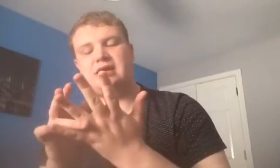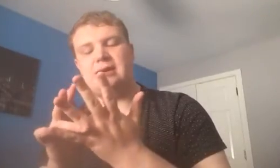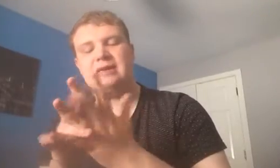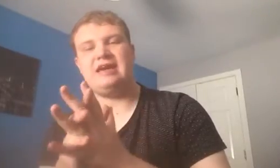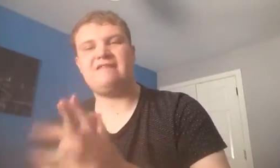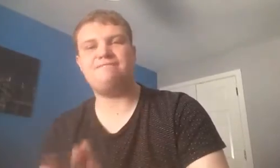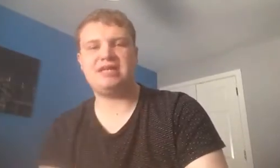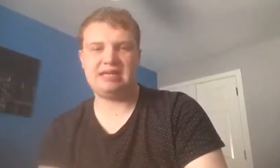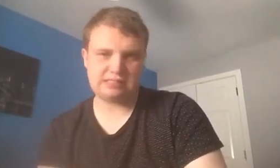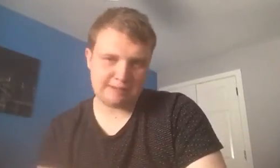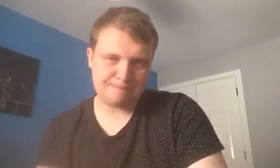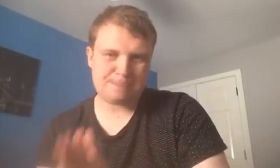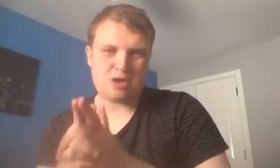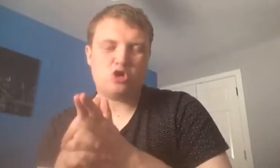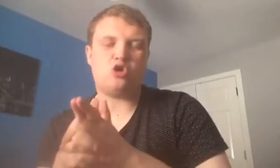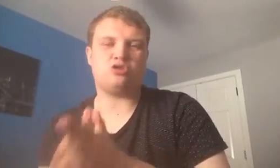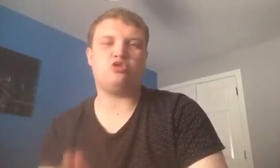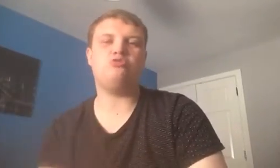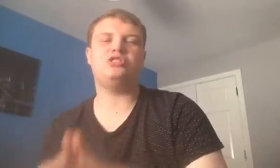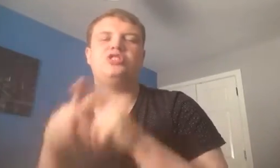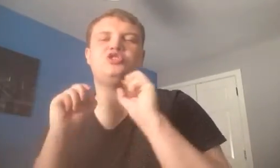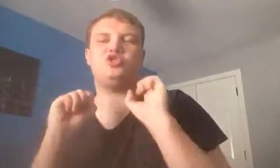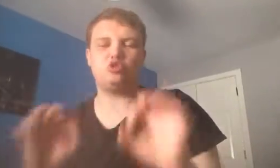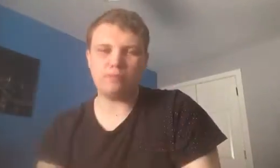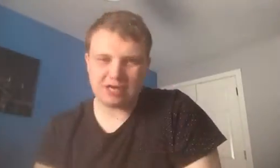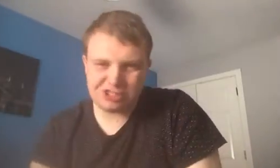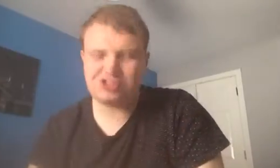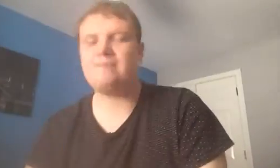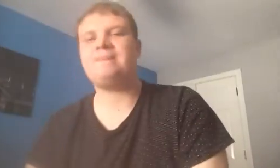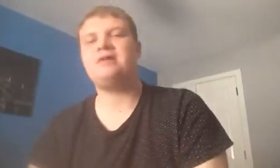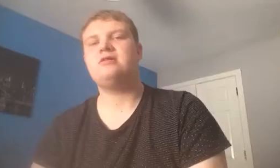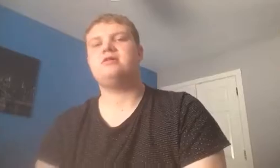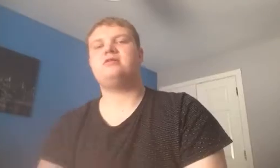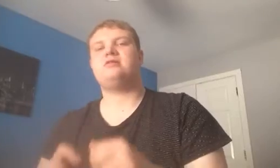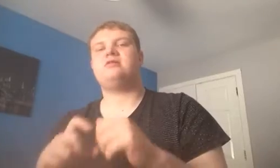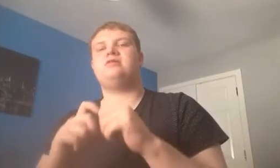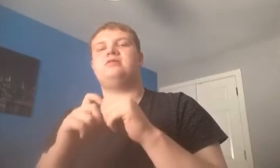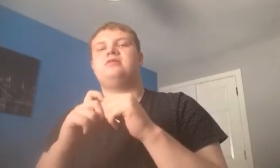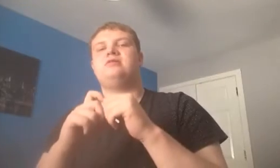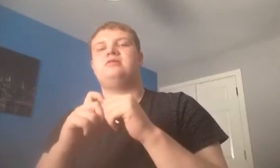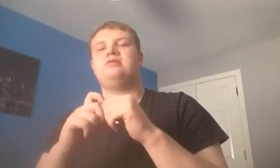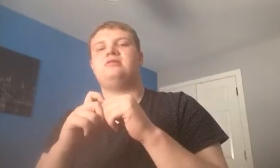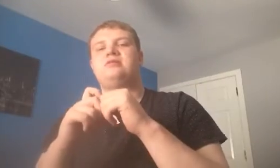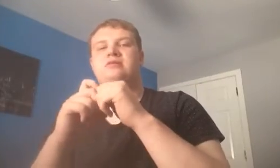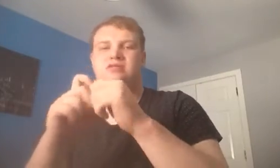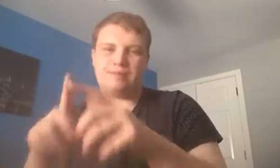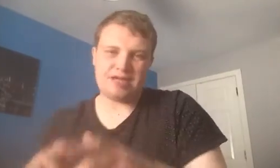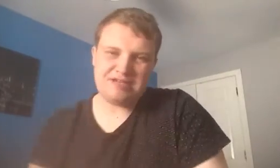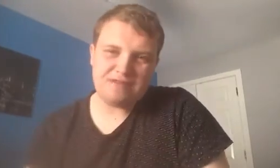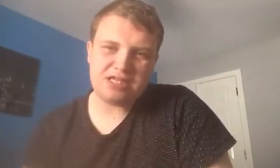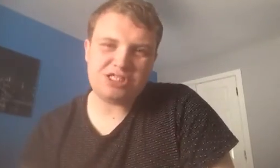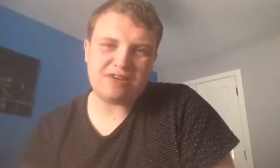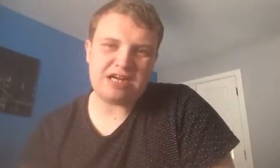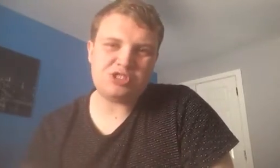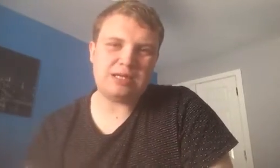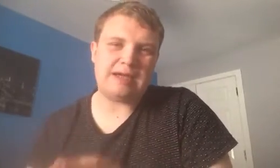Connor Goldstone so much, the Brighton fans have actually